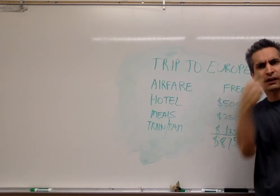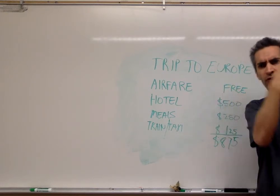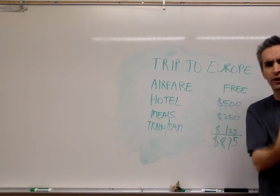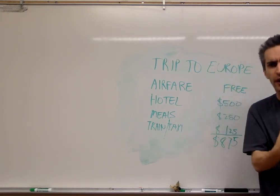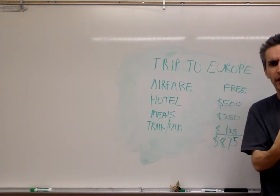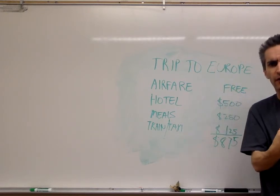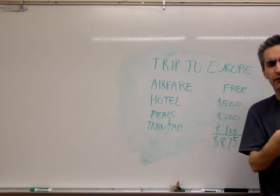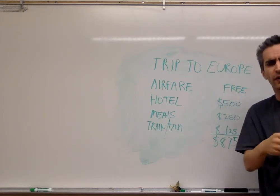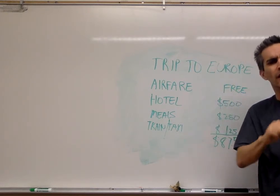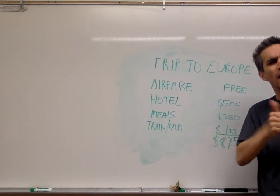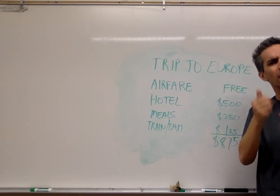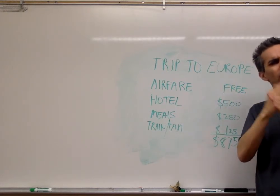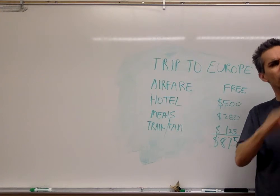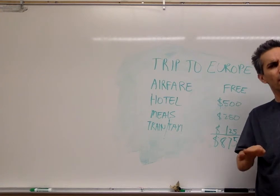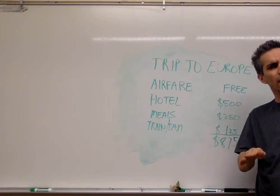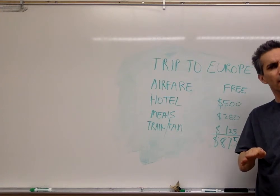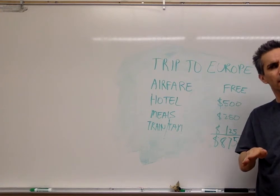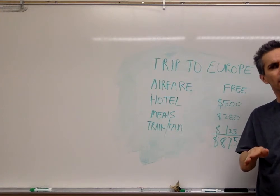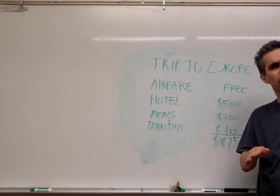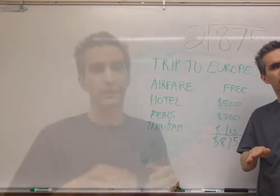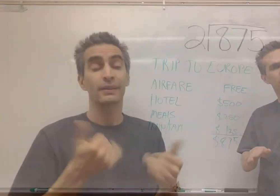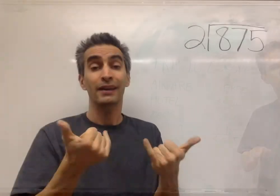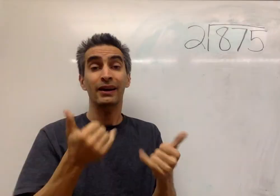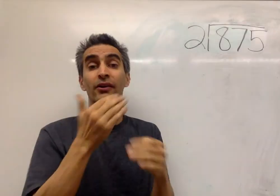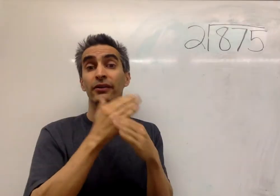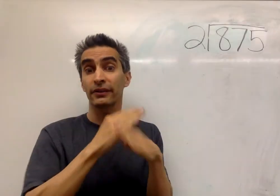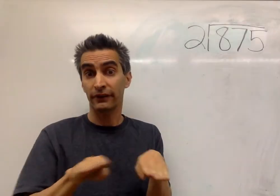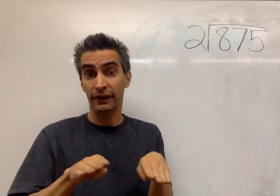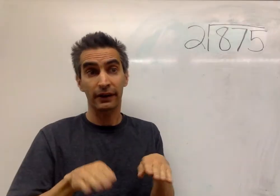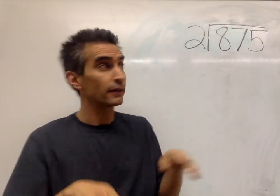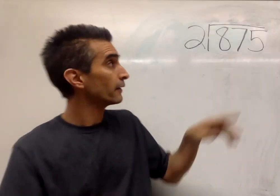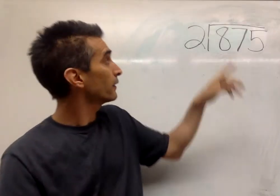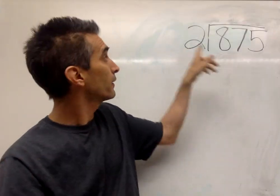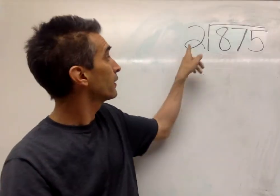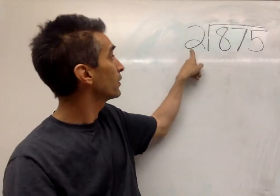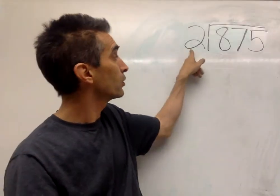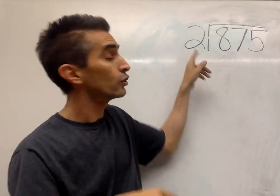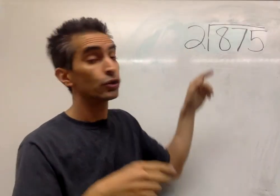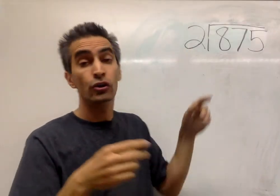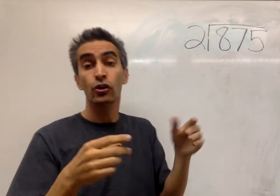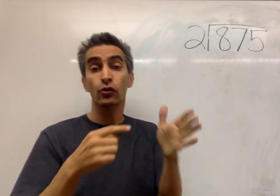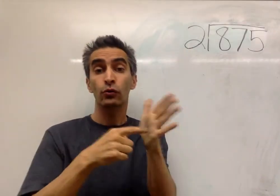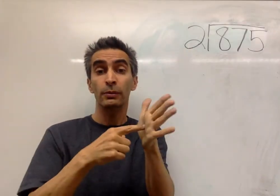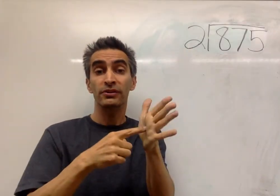between the two of How do you divide? Well, now we're going to show you how to divide.